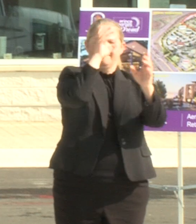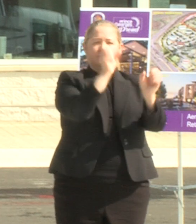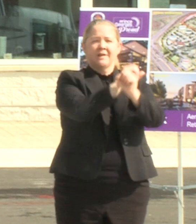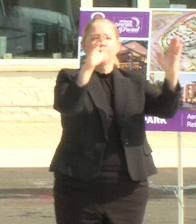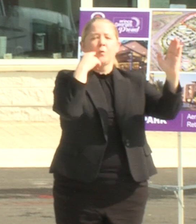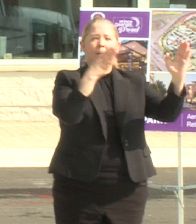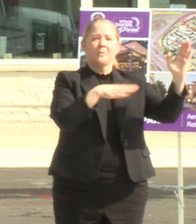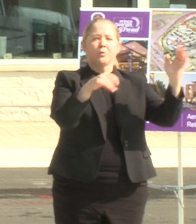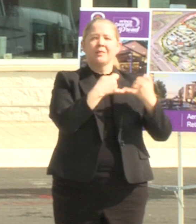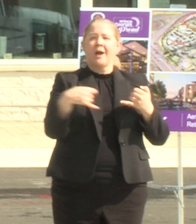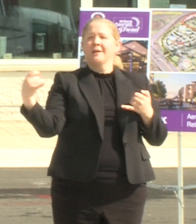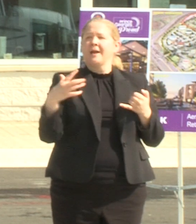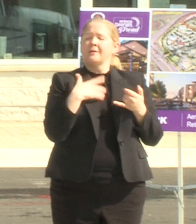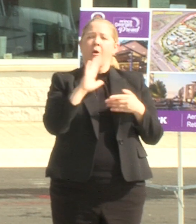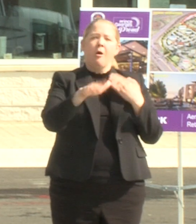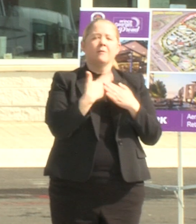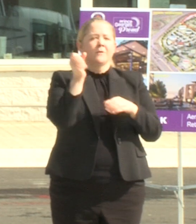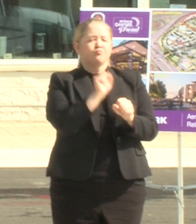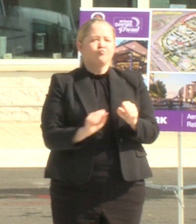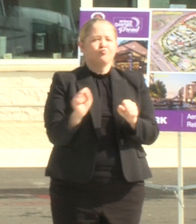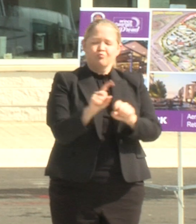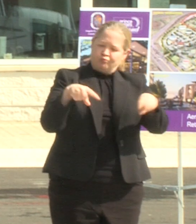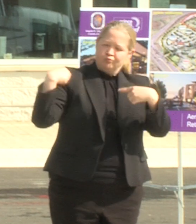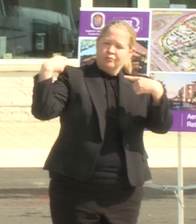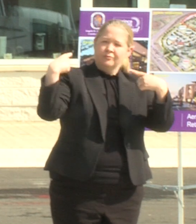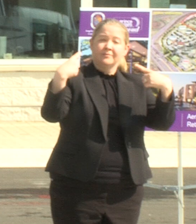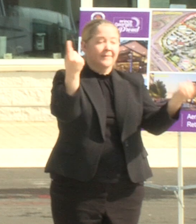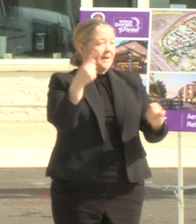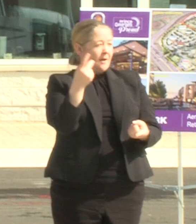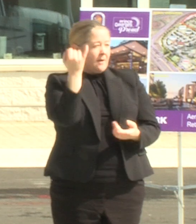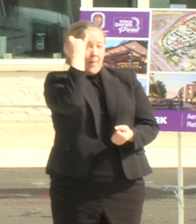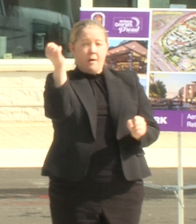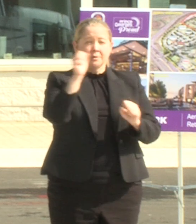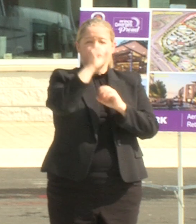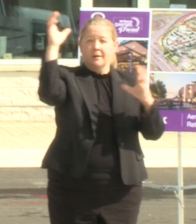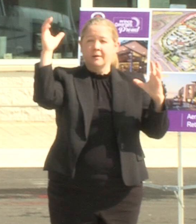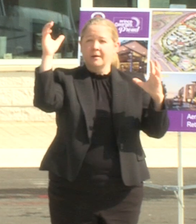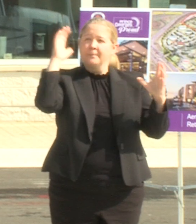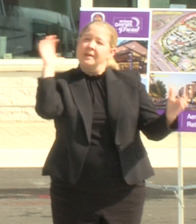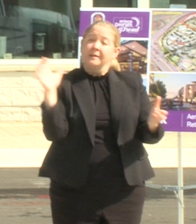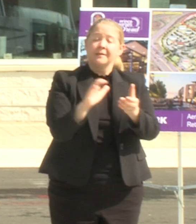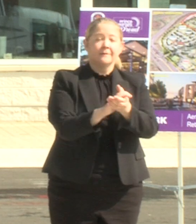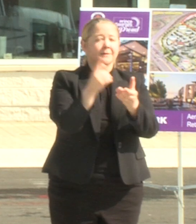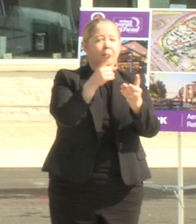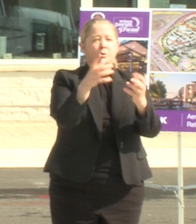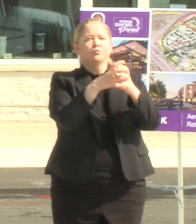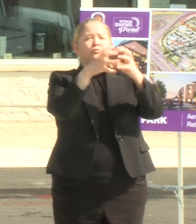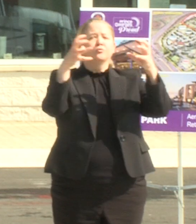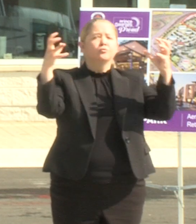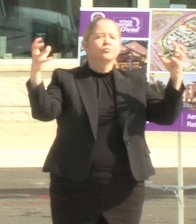of the hard work that has brought us to this exciting time imagine for a moment believing in something so much